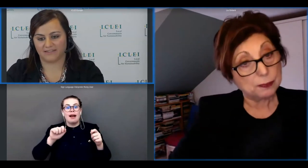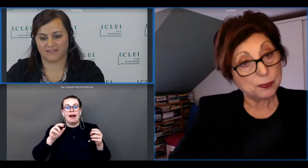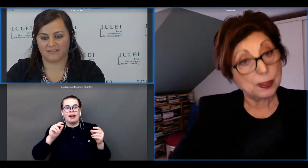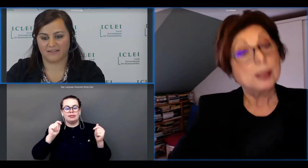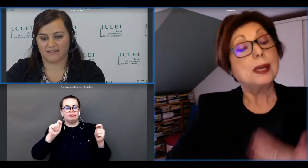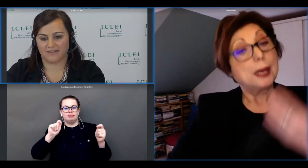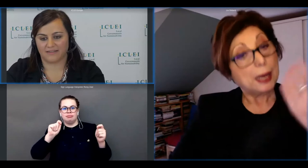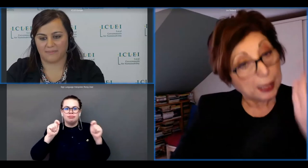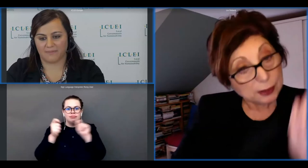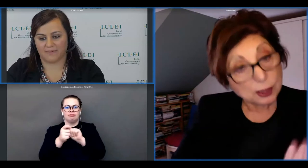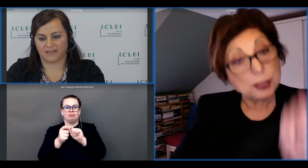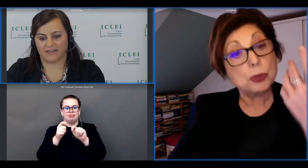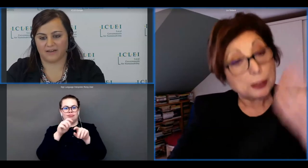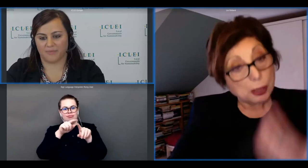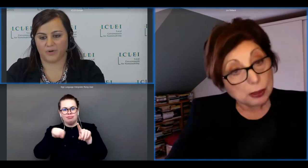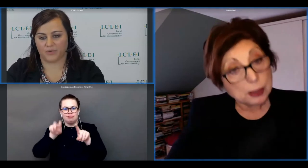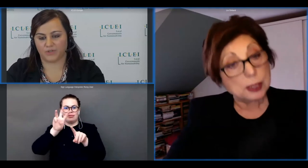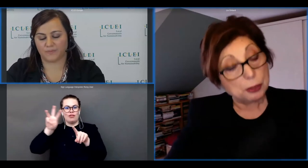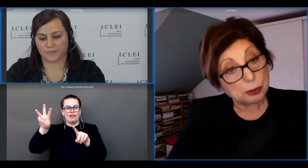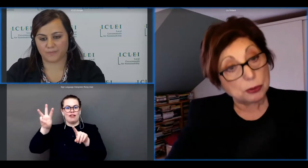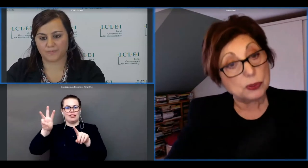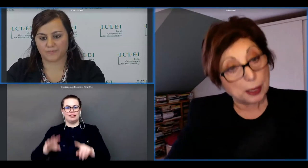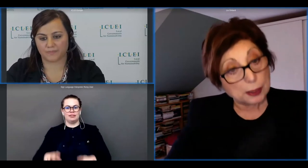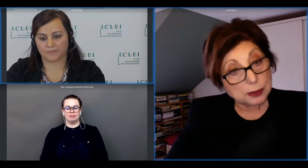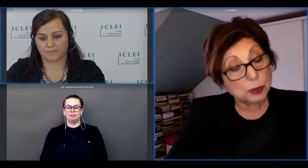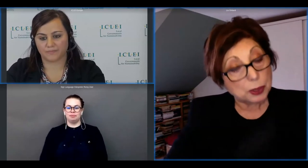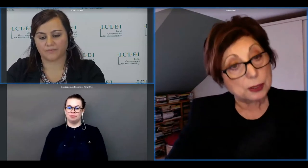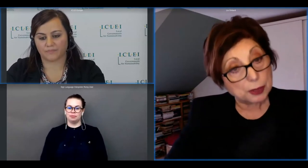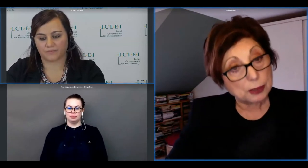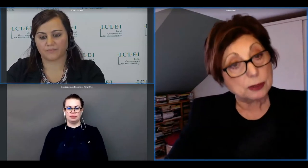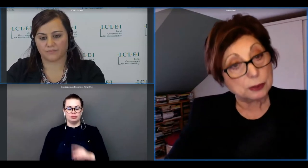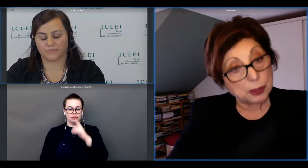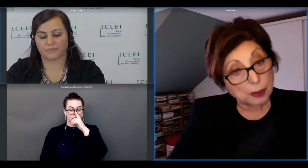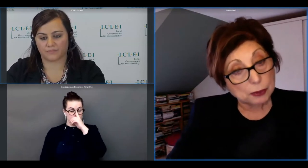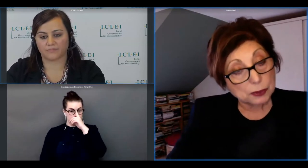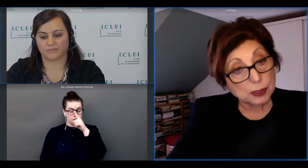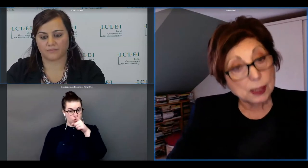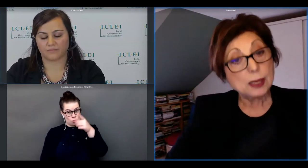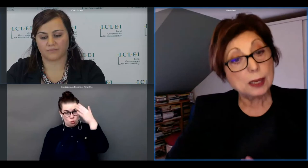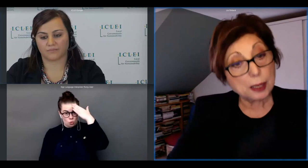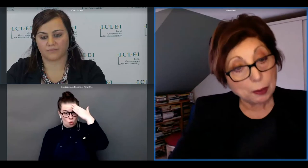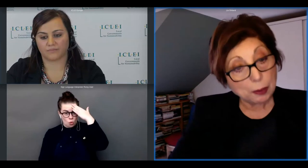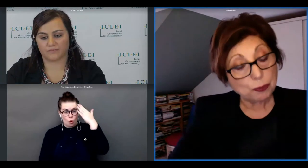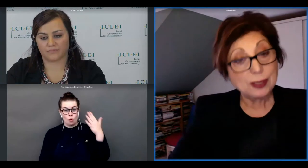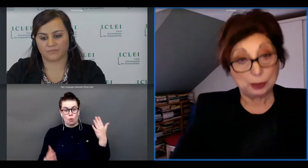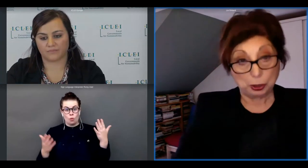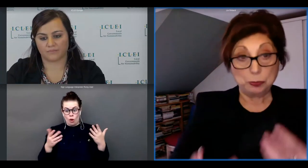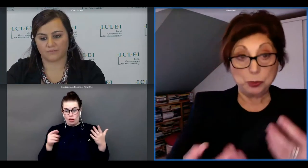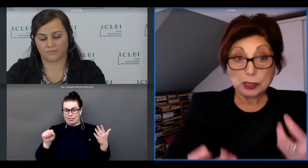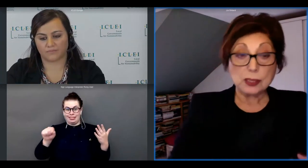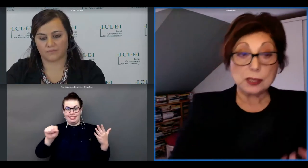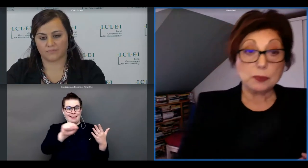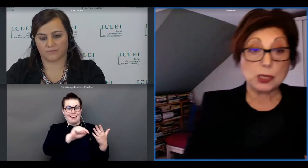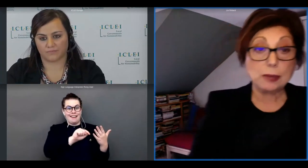that what is going on on the ground if the